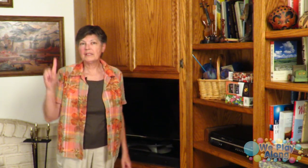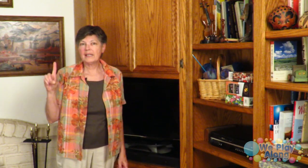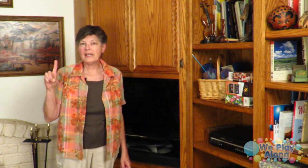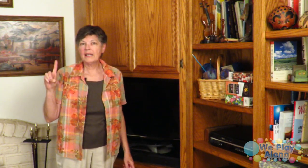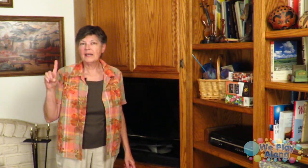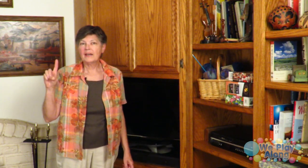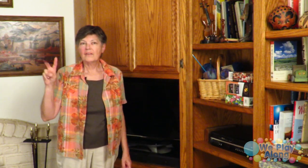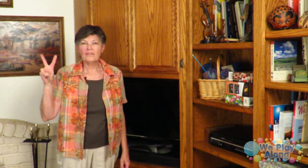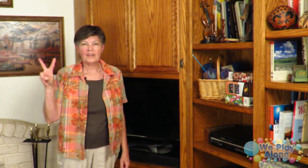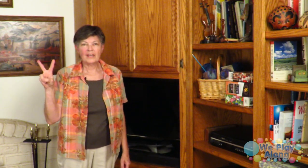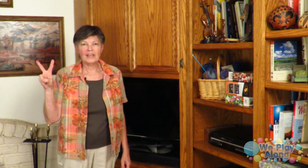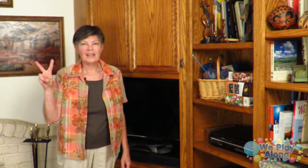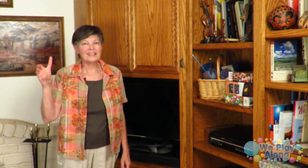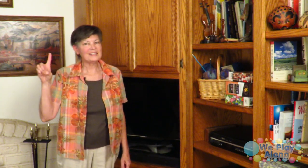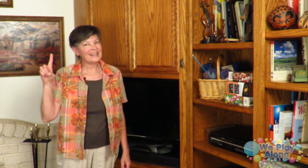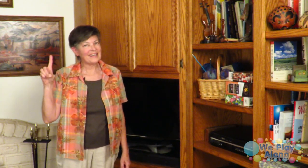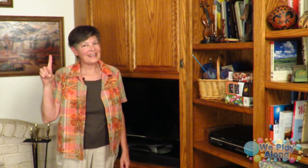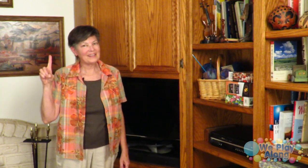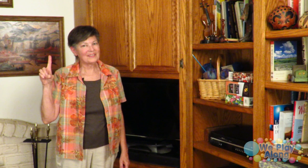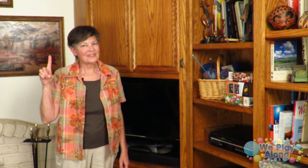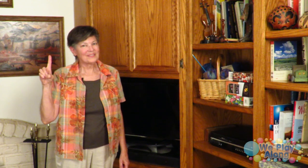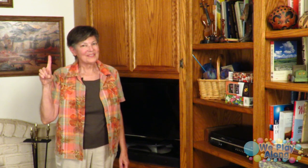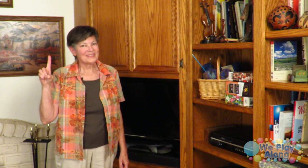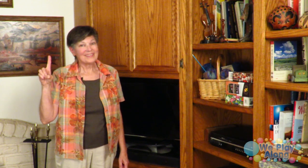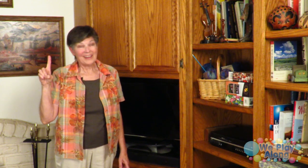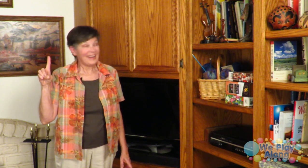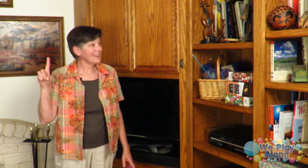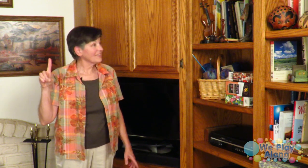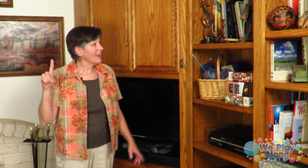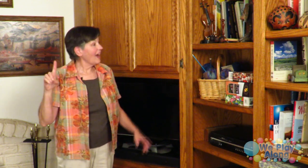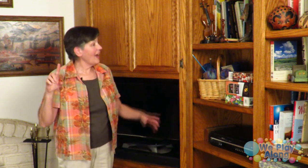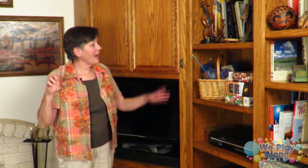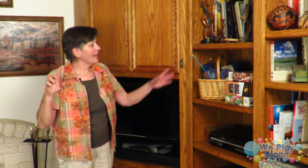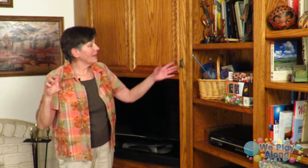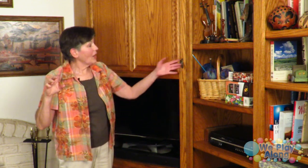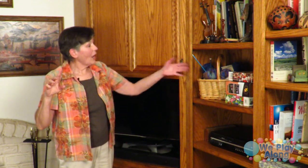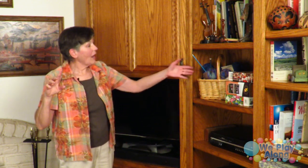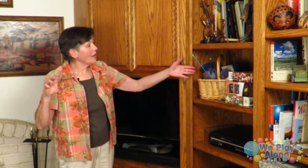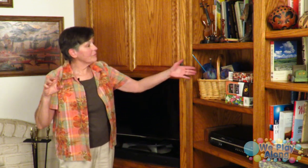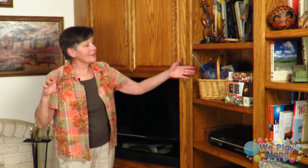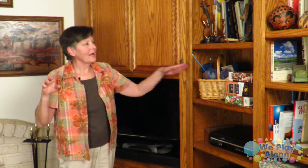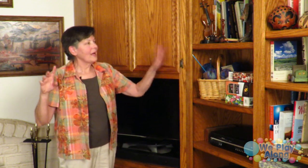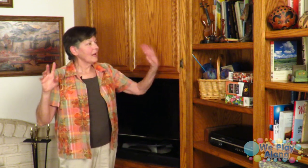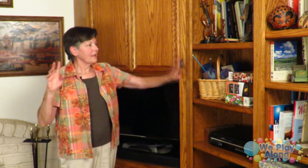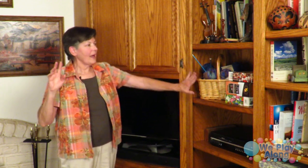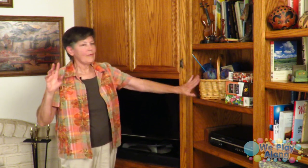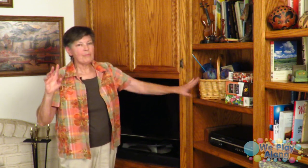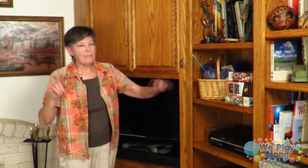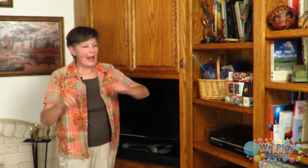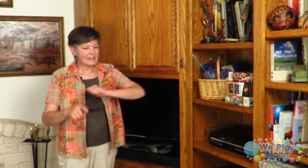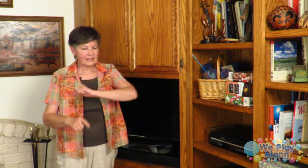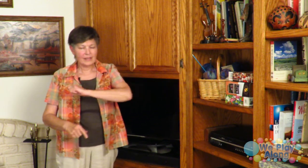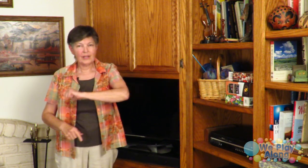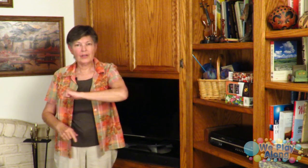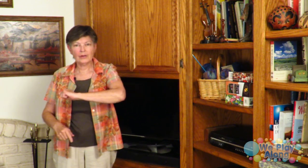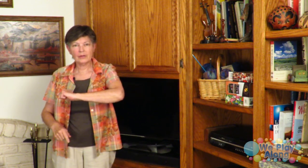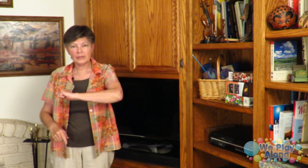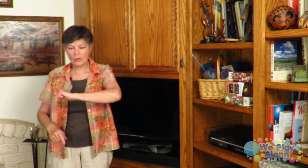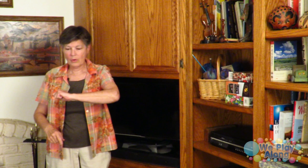D V D right and um I have a basket here so